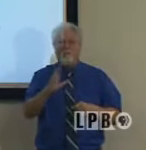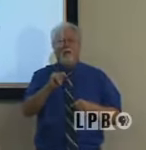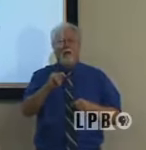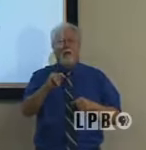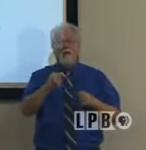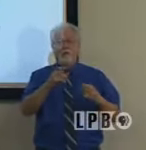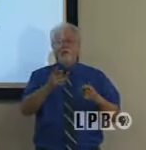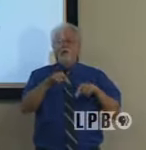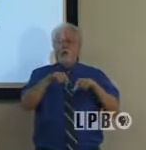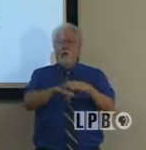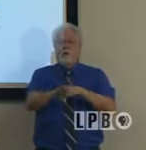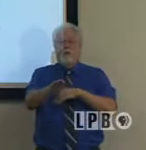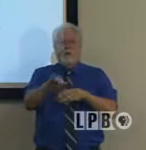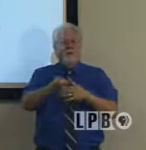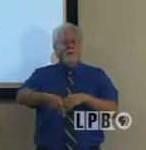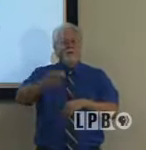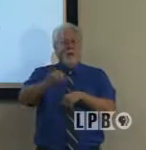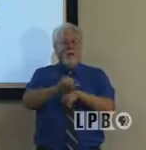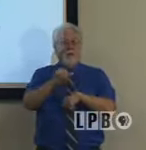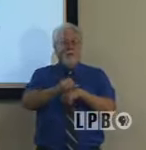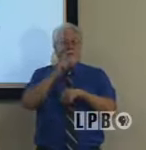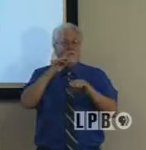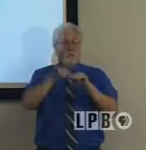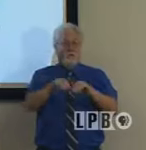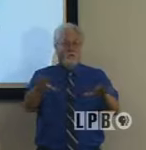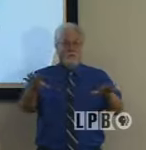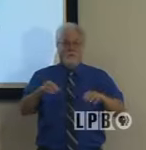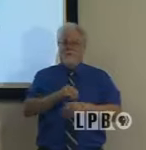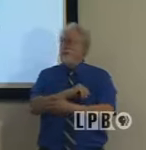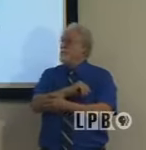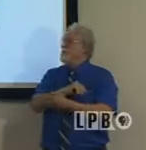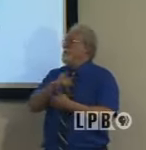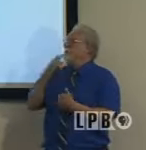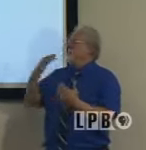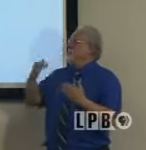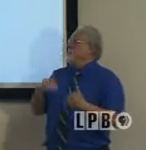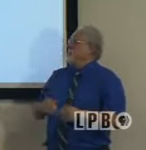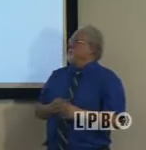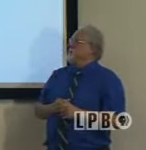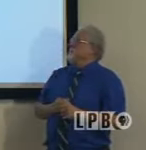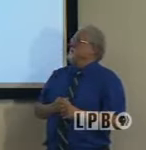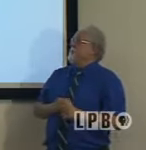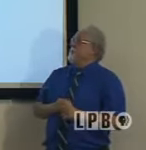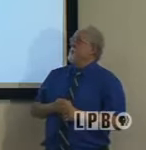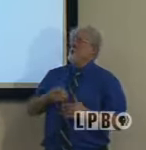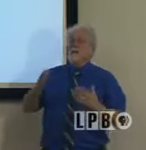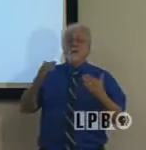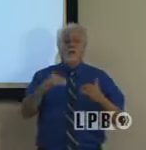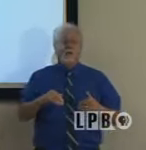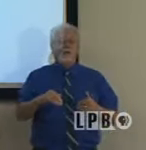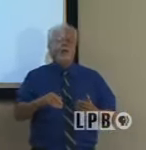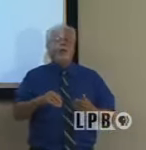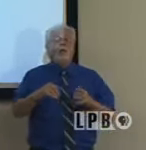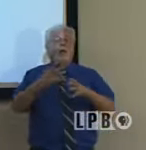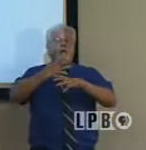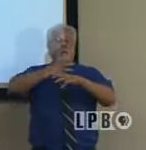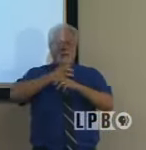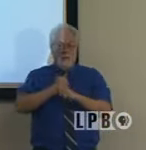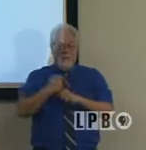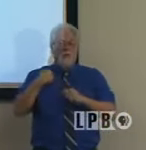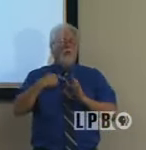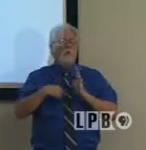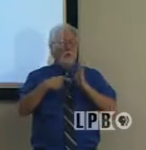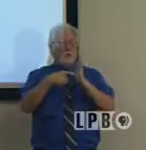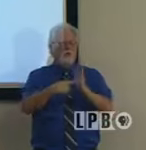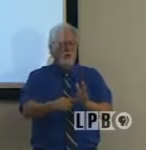brings you into a setting that's that's high risk for transmission. So I think next slide. So next slide, this is the summary that we usually show